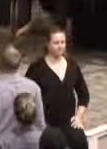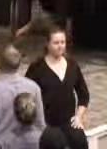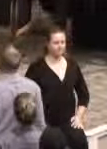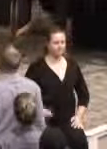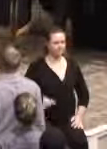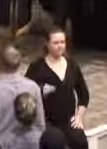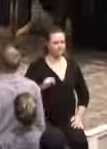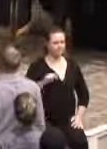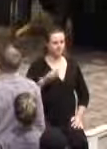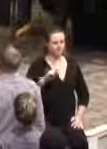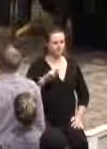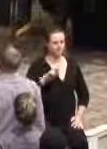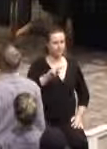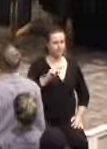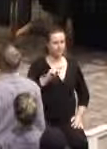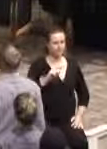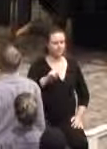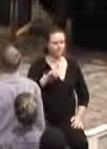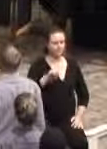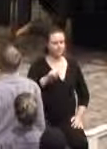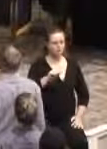Travis Waterman.